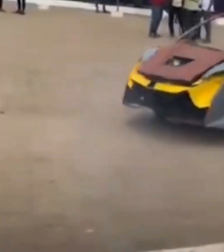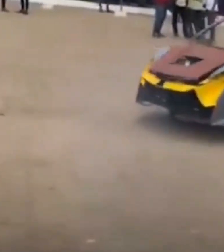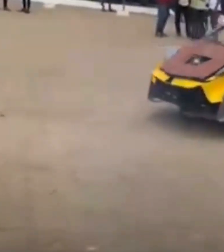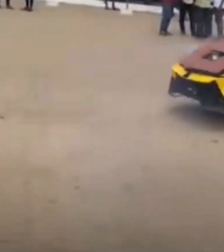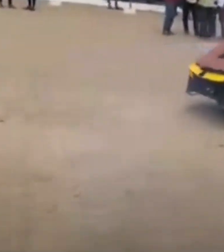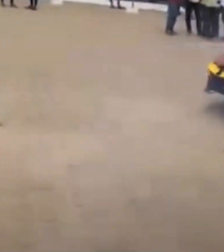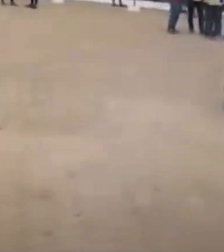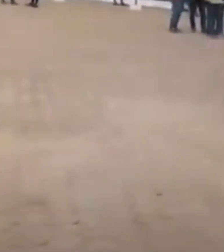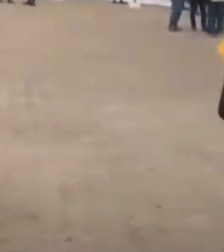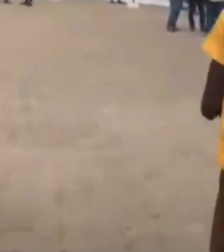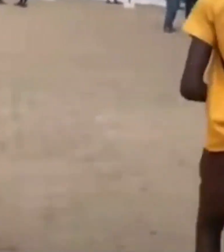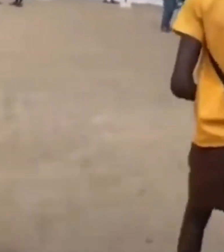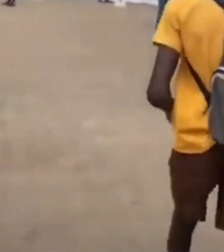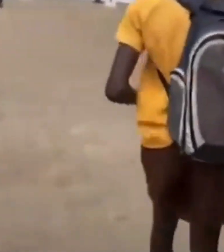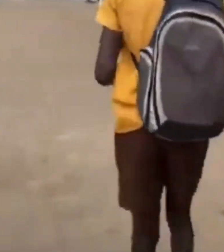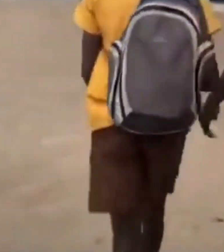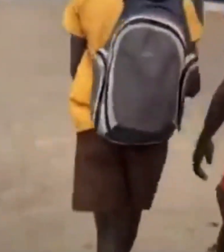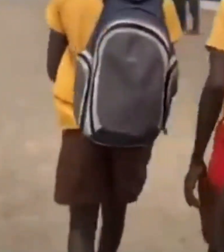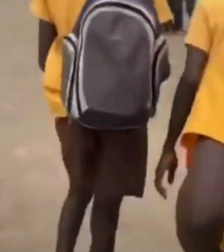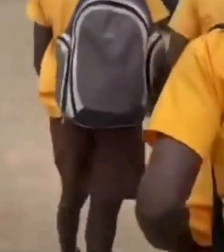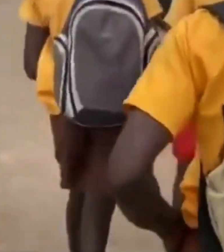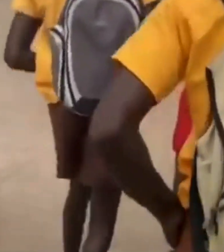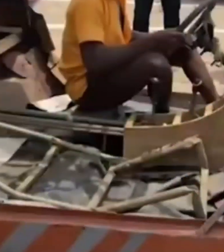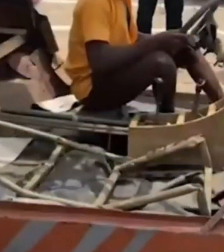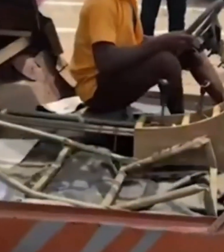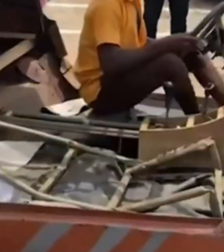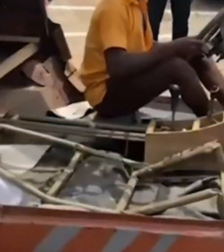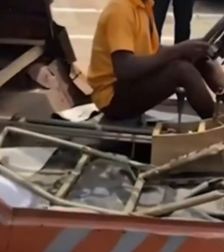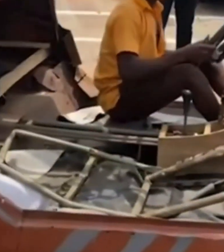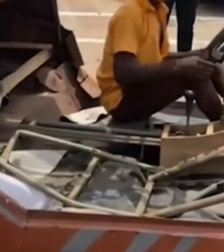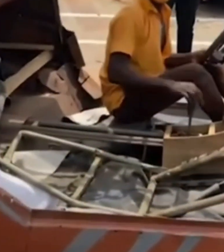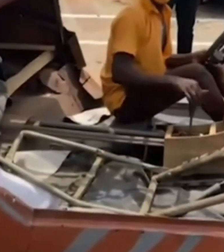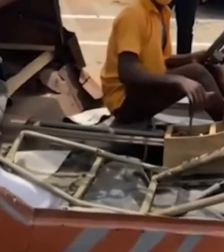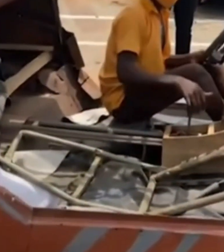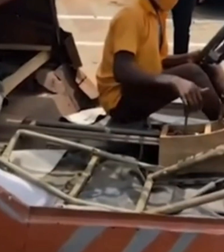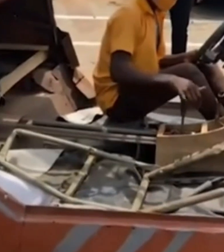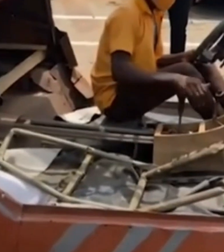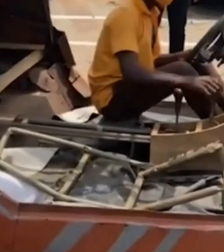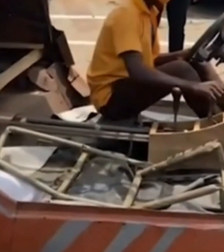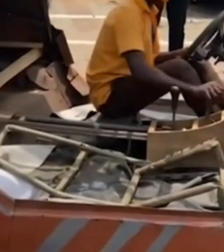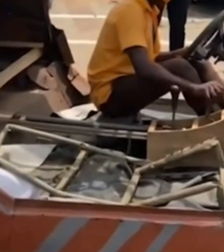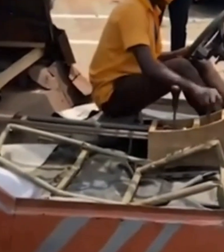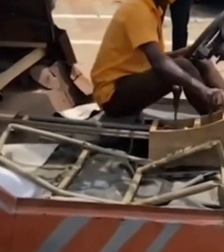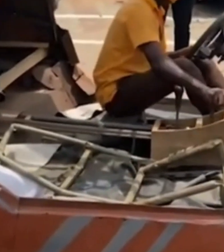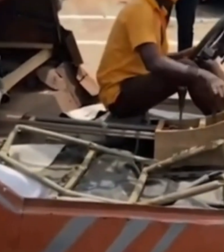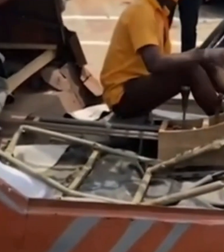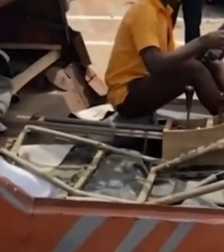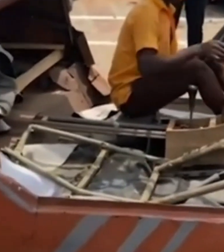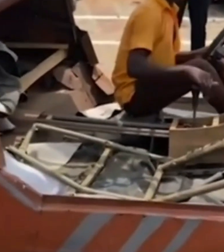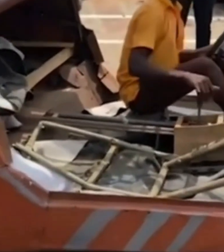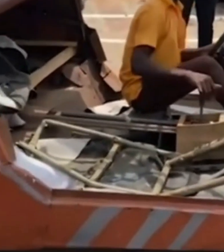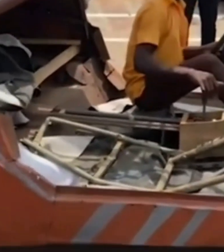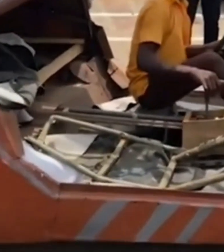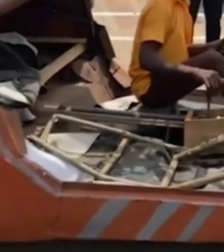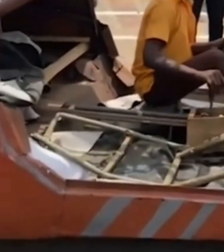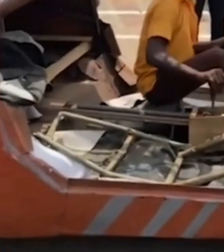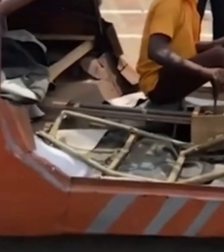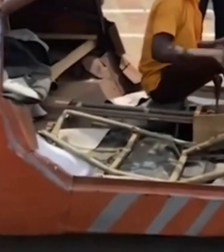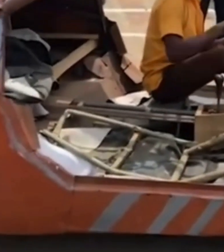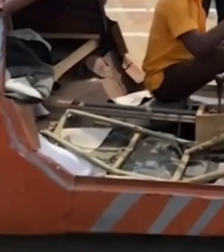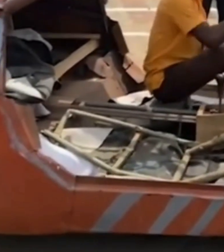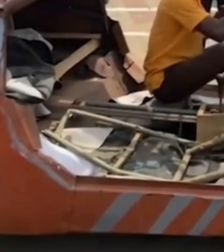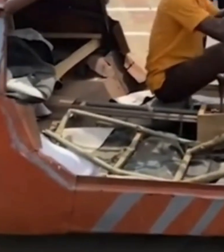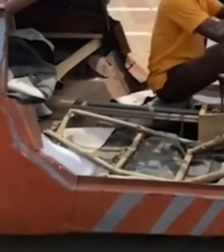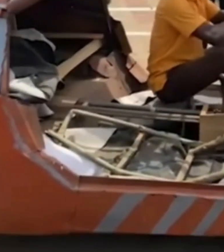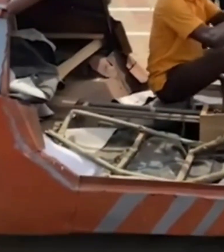wow this student is a genius and sometimes they will forward it to education minister and i get it and i look